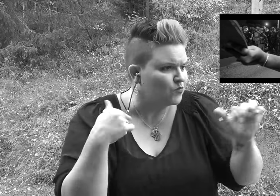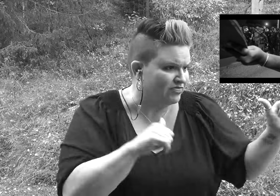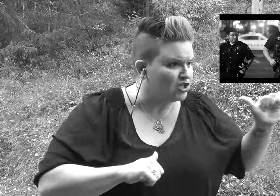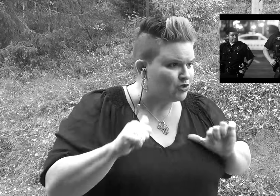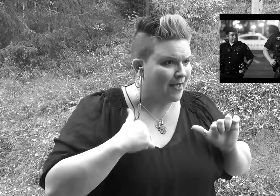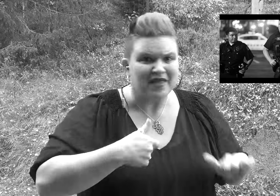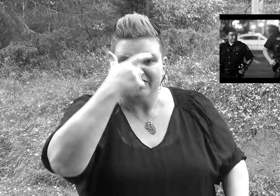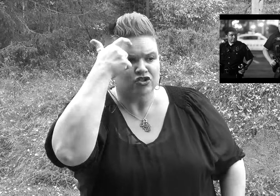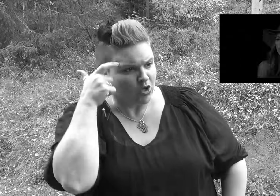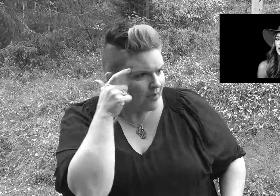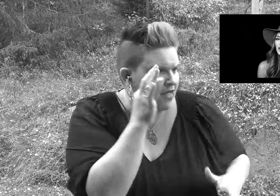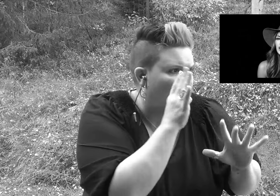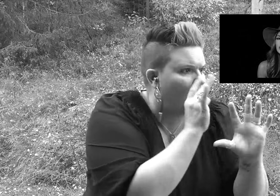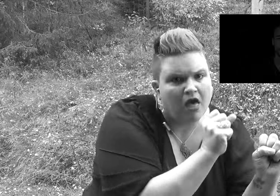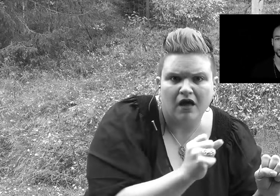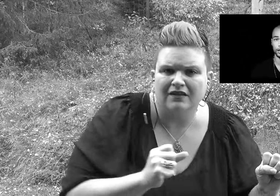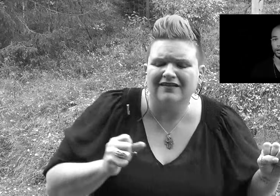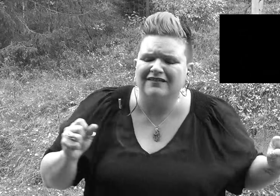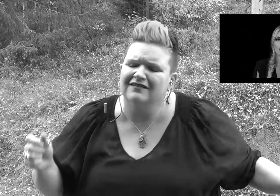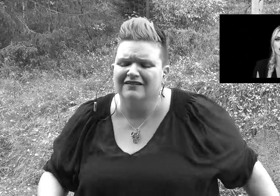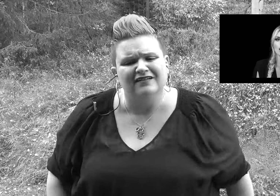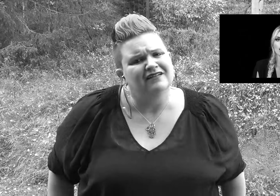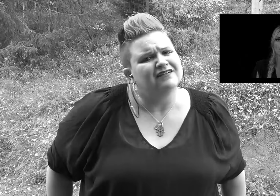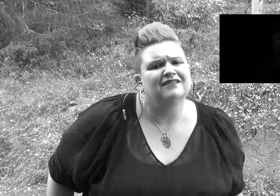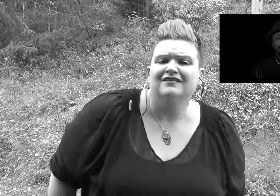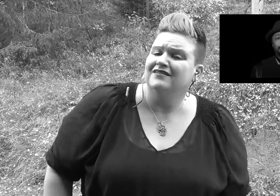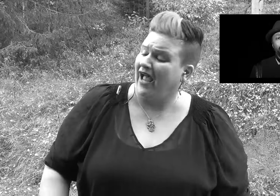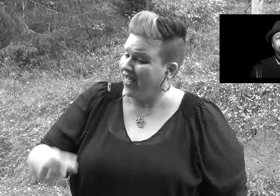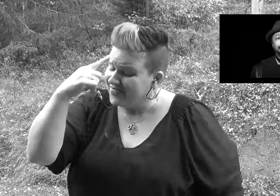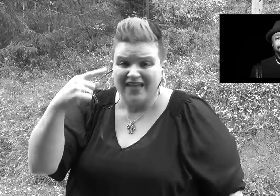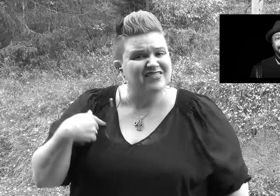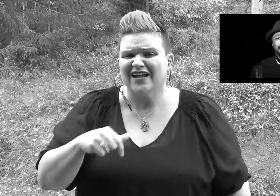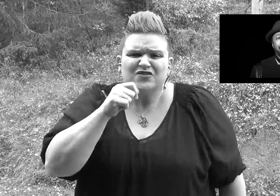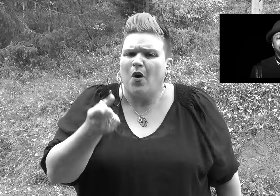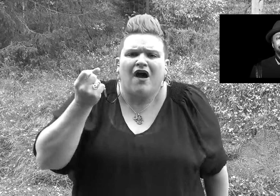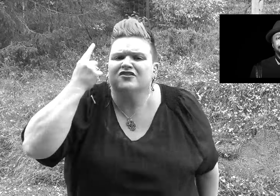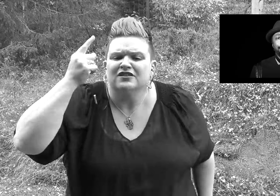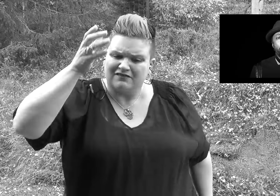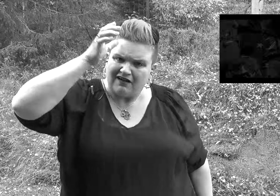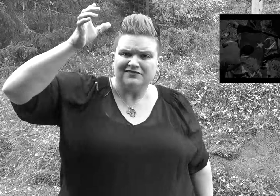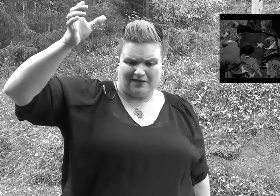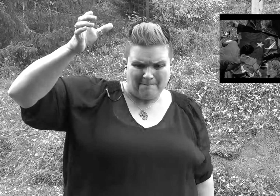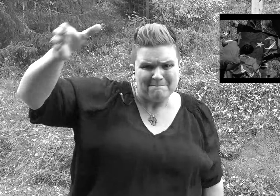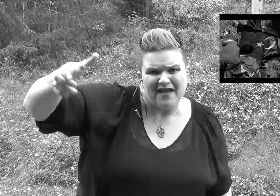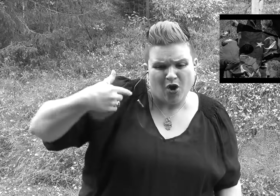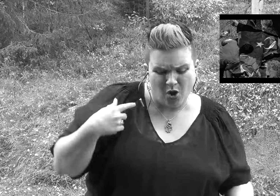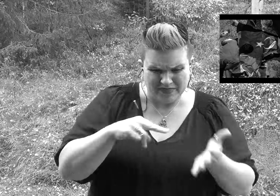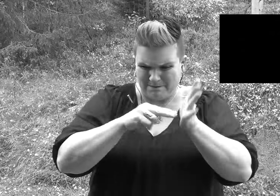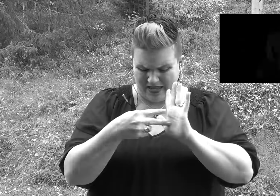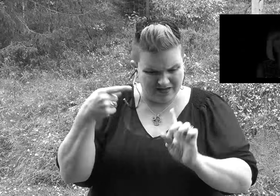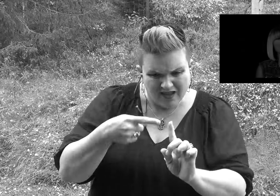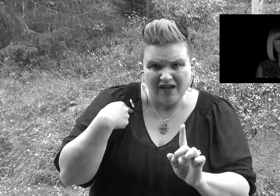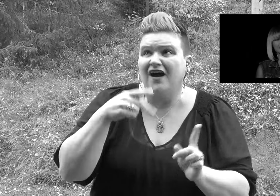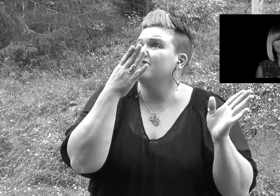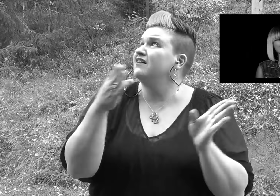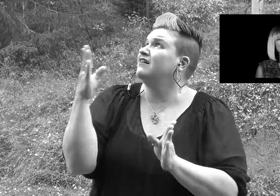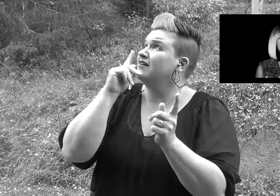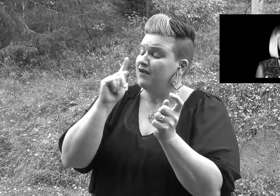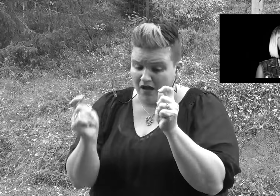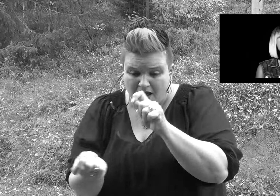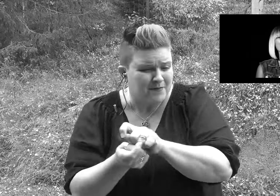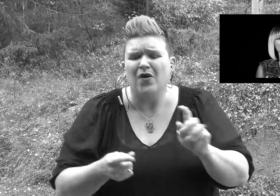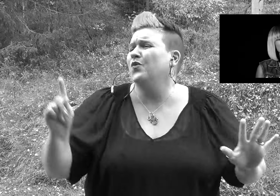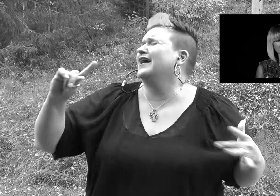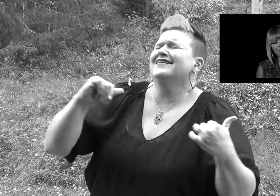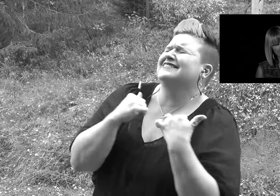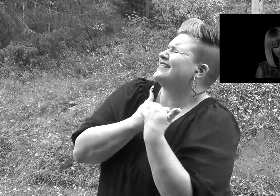And attracted to the trauma, mama Where's the love? I think they don't understand the concept Or the meaning of karma Where's the